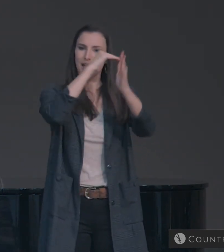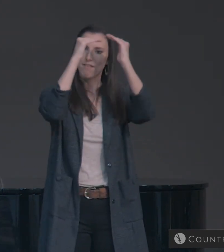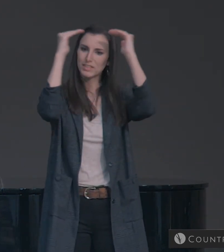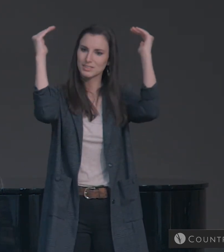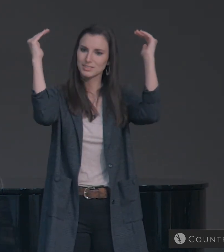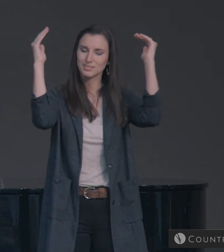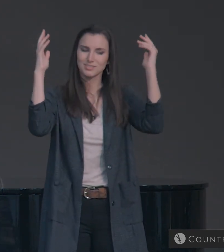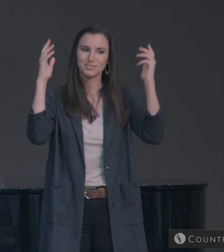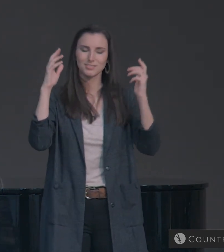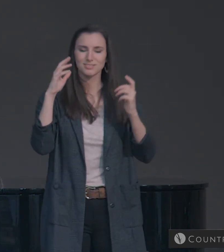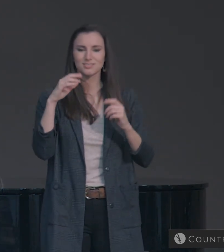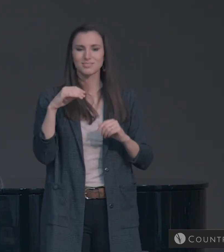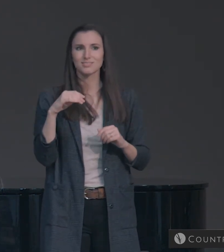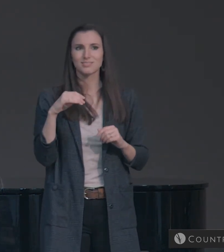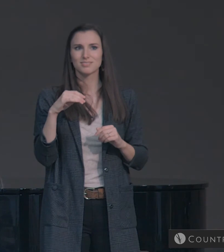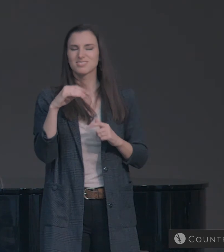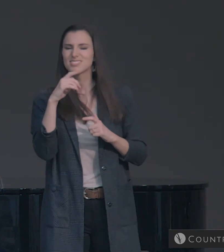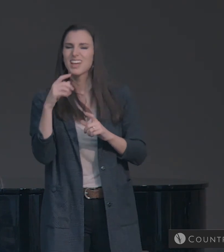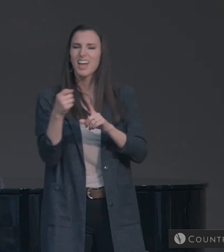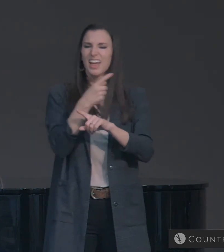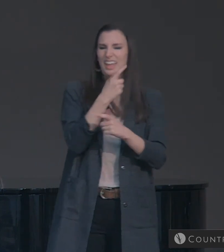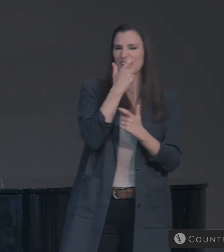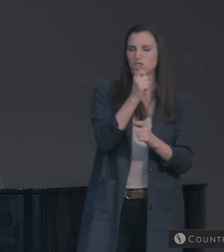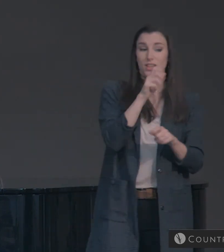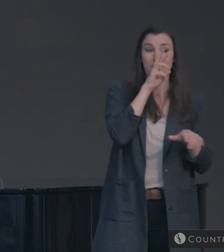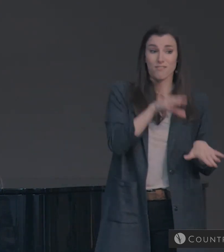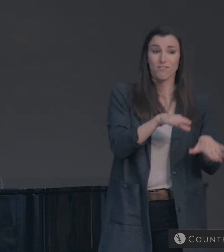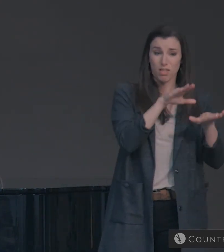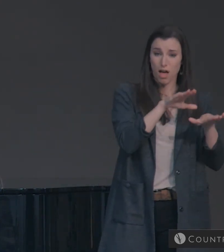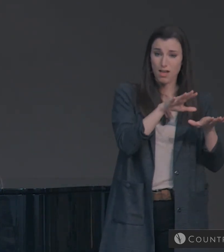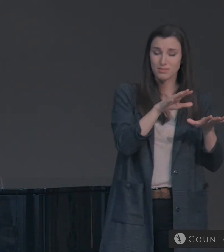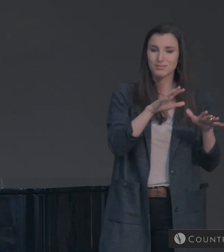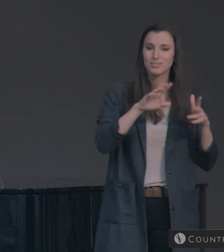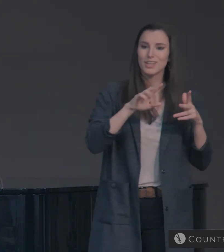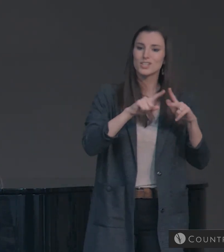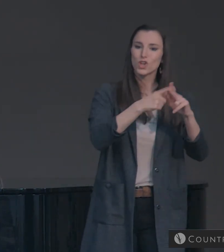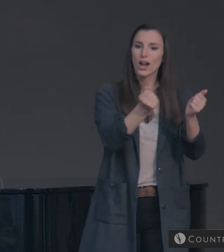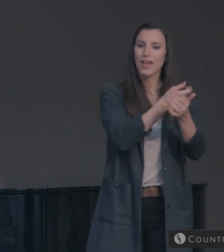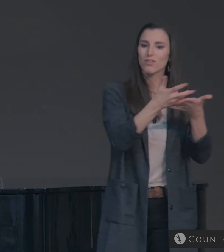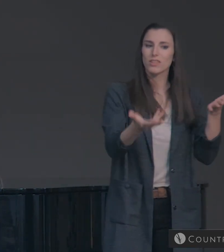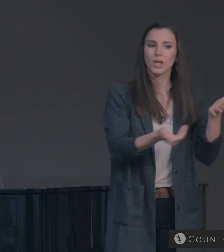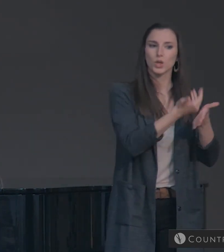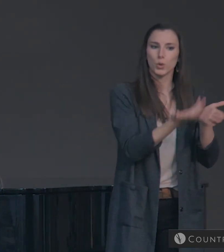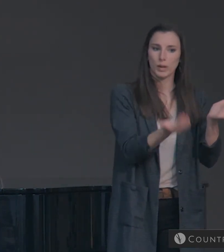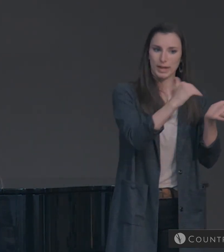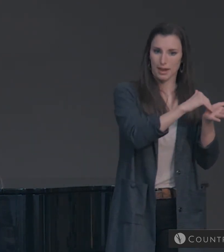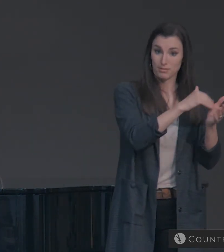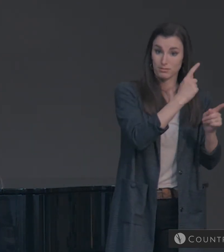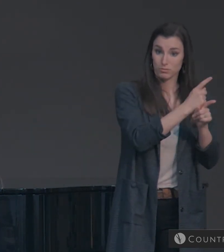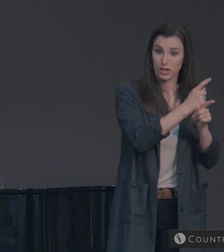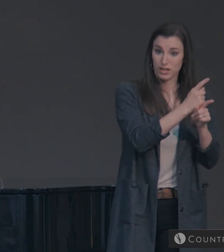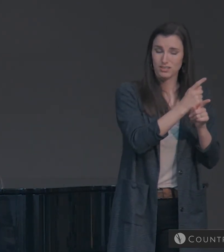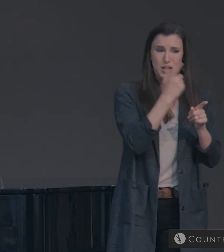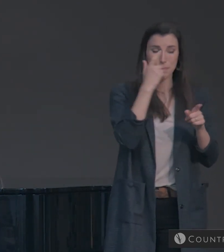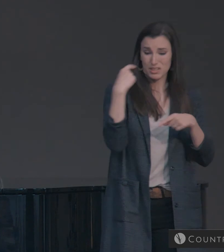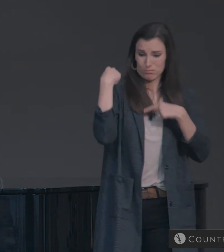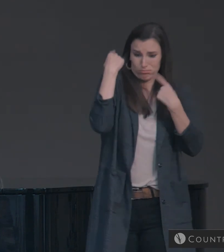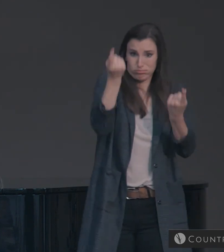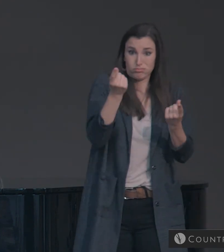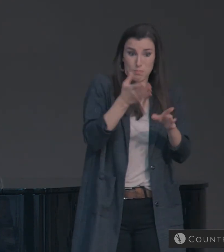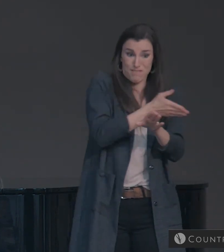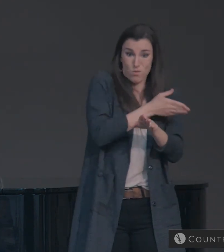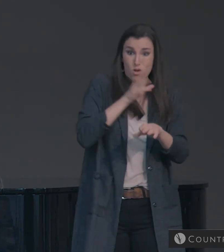It's interesting to note something. The flood started things over. If think about it this way, the flood started things over. Creation had been perfect.